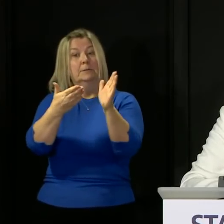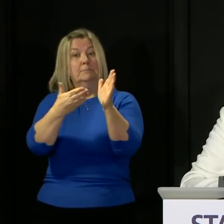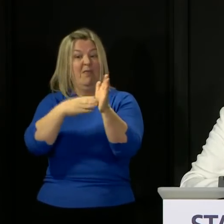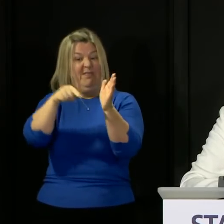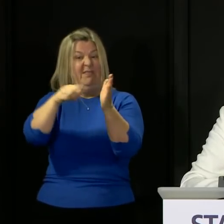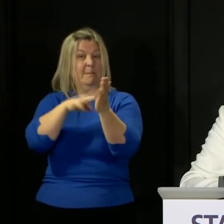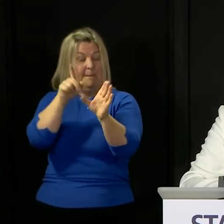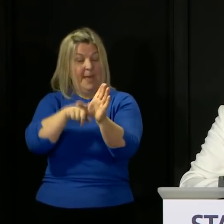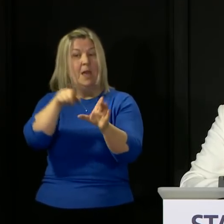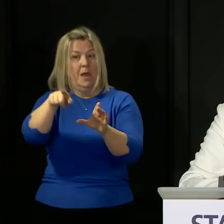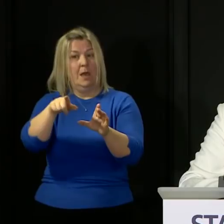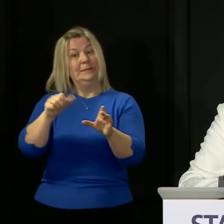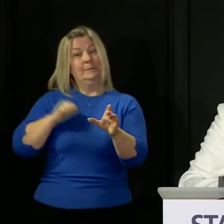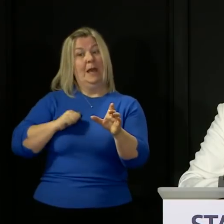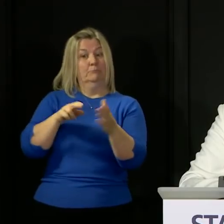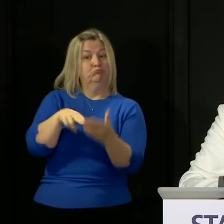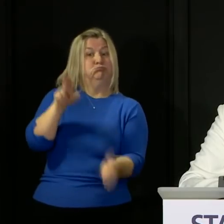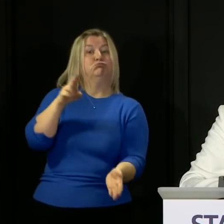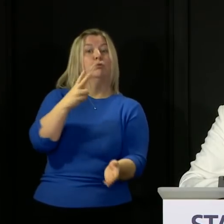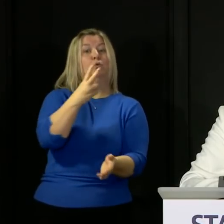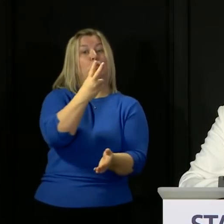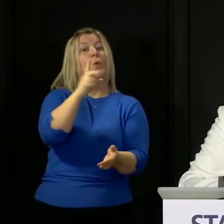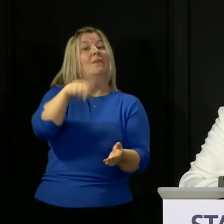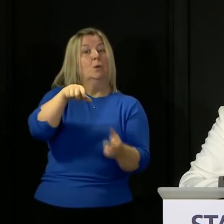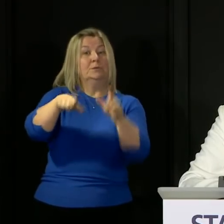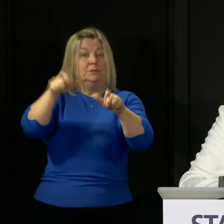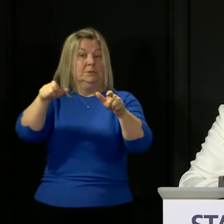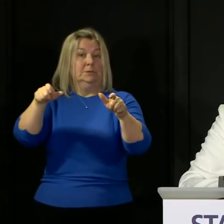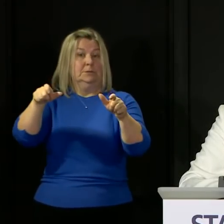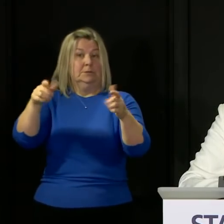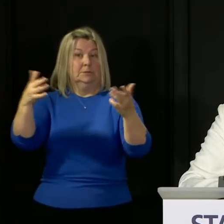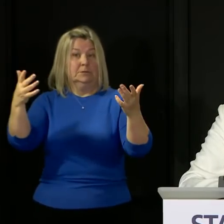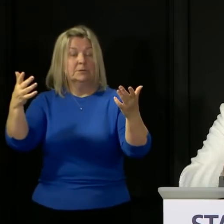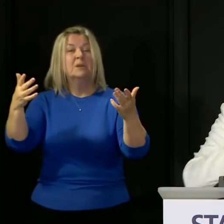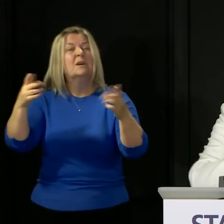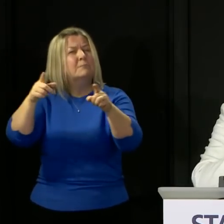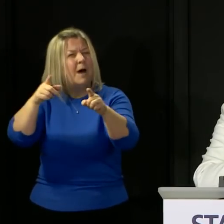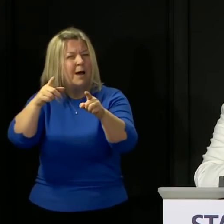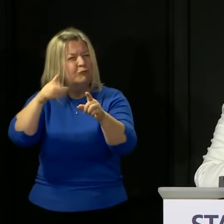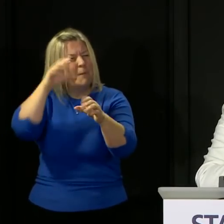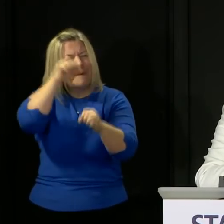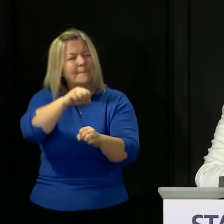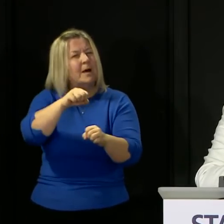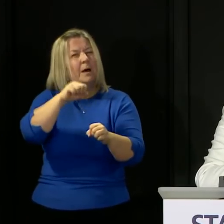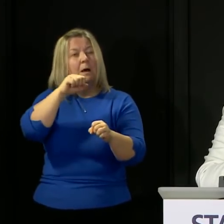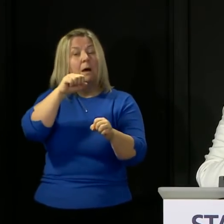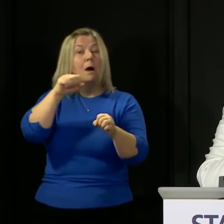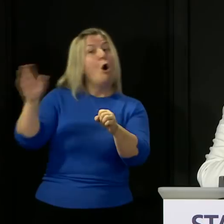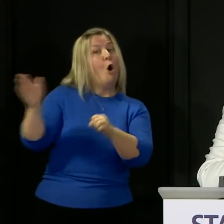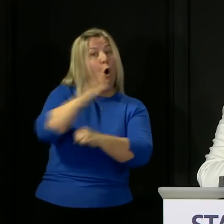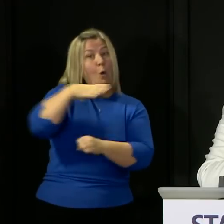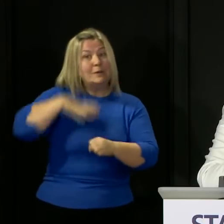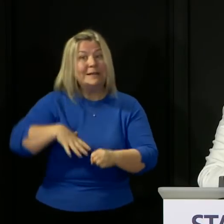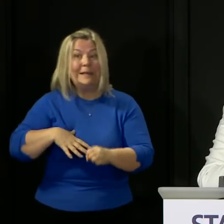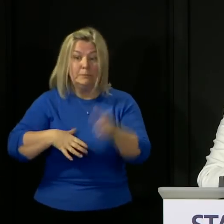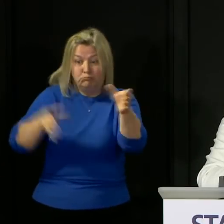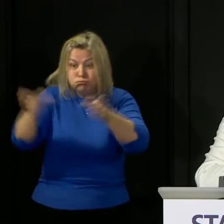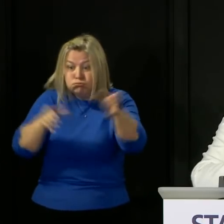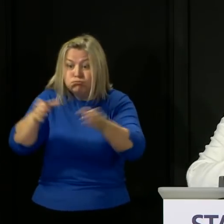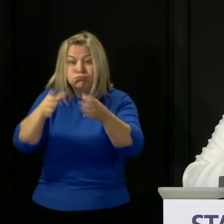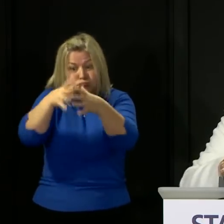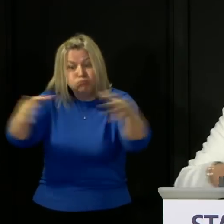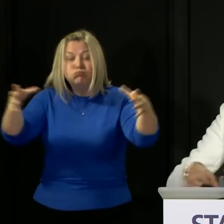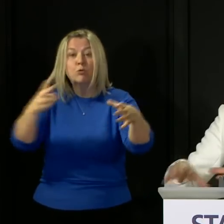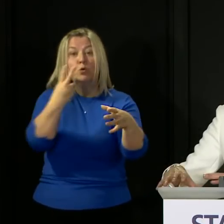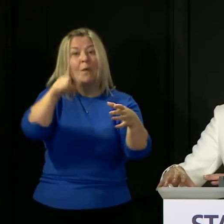it's important to stress that they may not all be needed initially if we have suppressed the virus to a sufficiently low